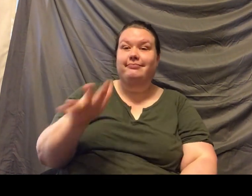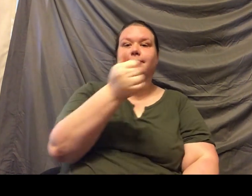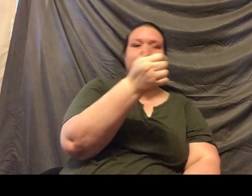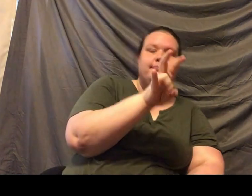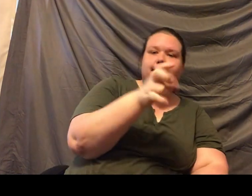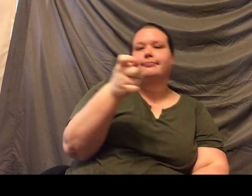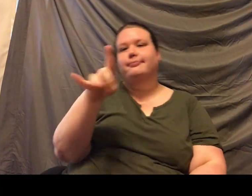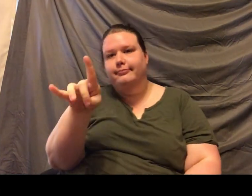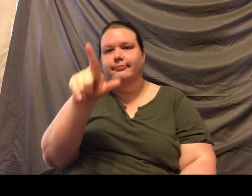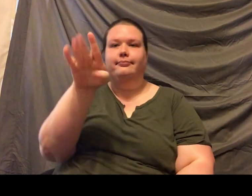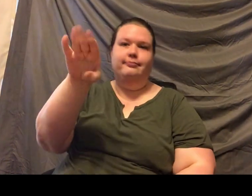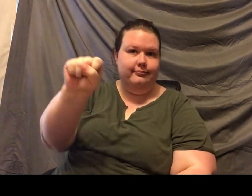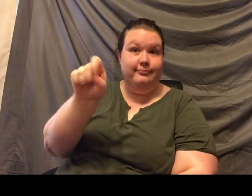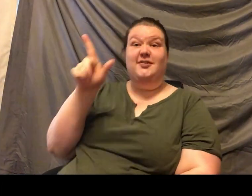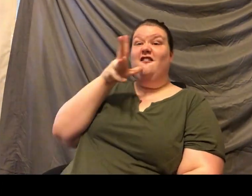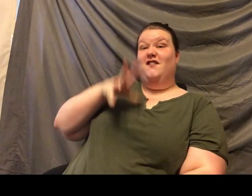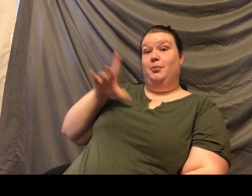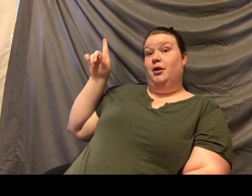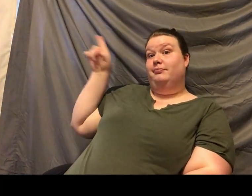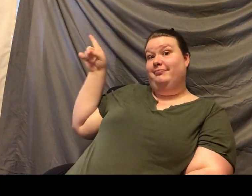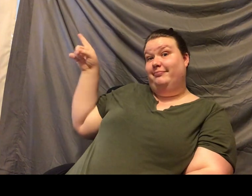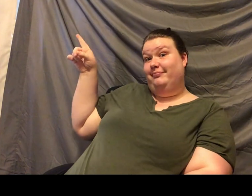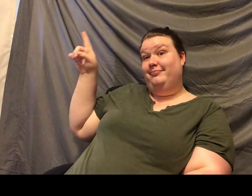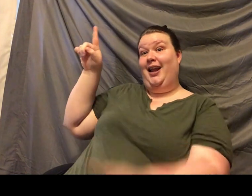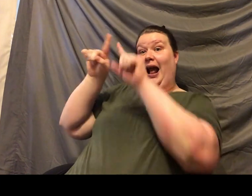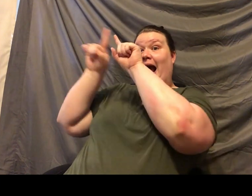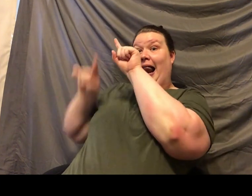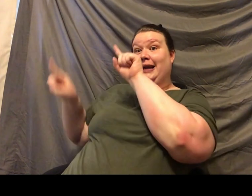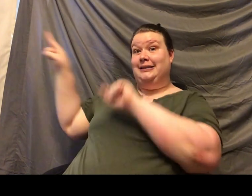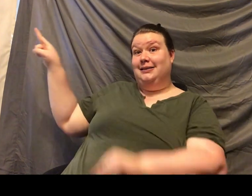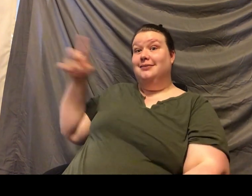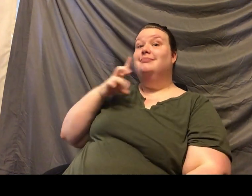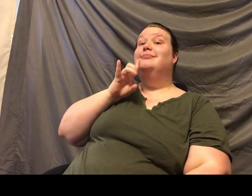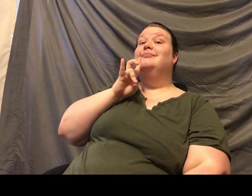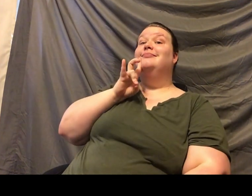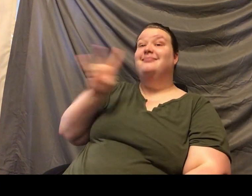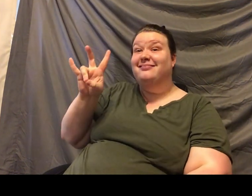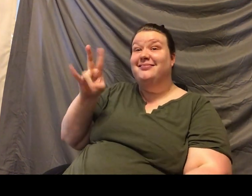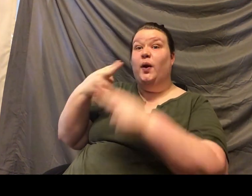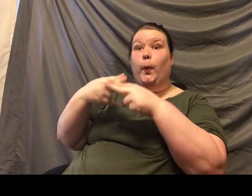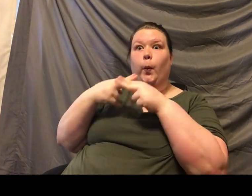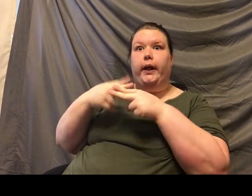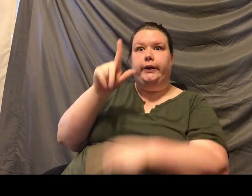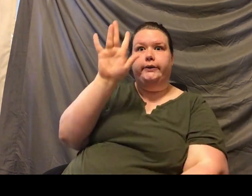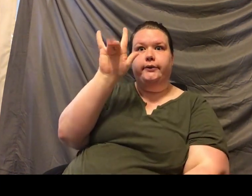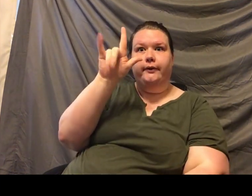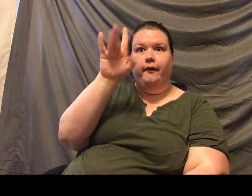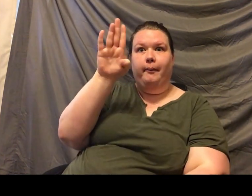pounds. Our female up there, Lightning, she is actually seven years old and she weighs 25 pounds. That is